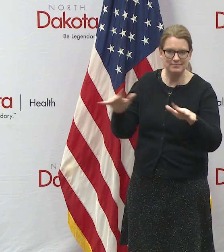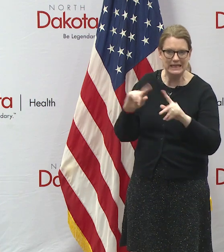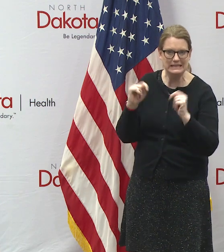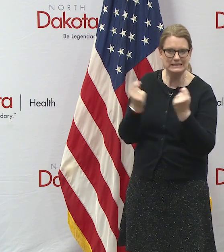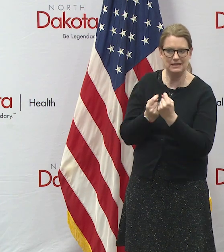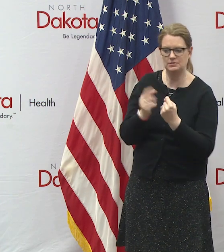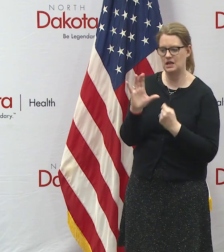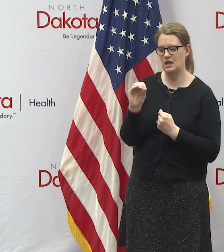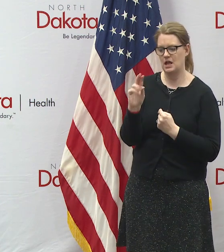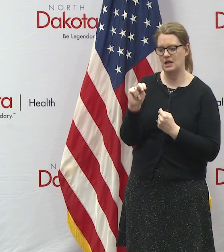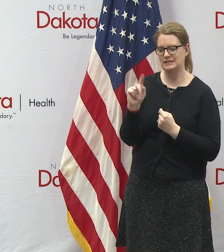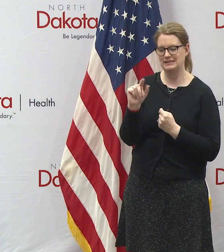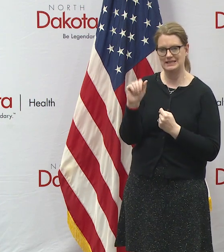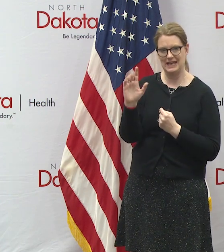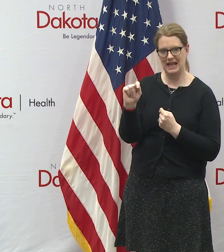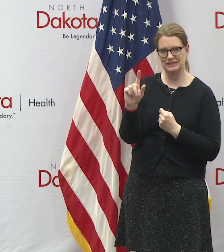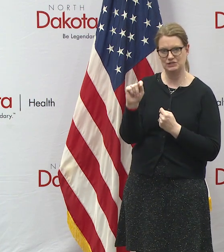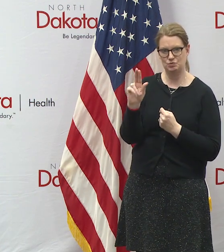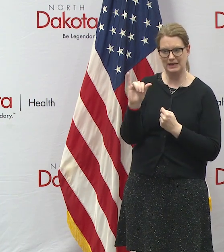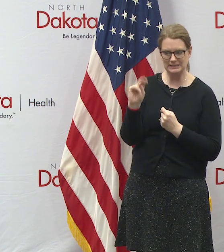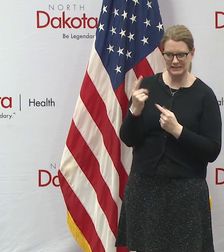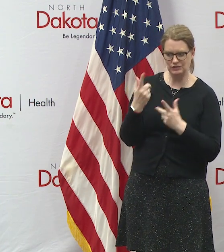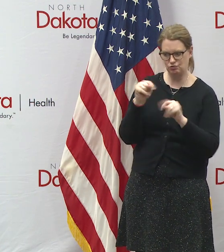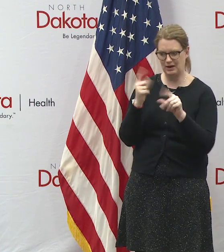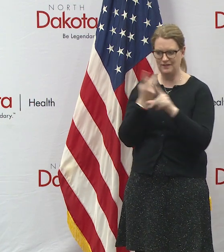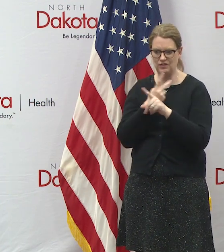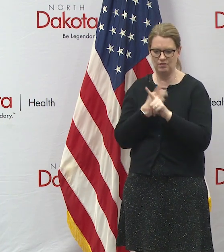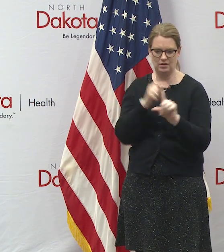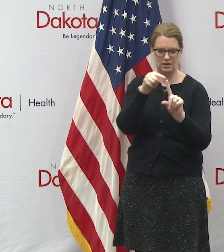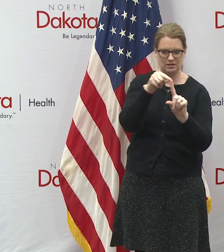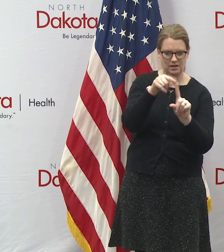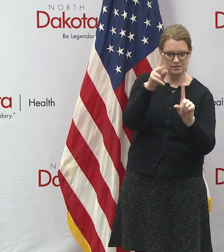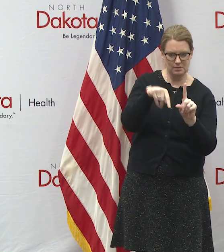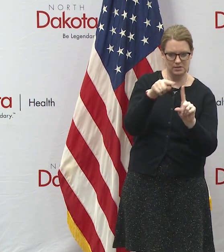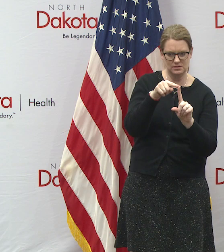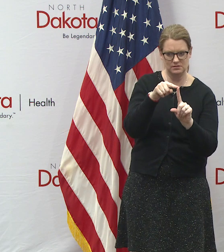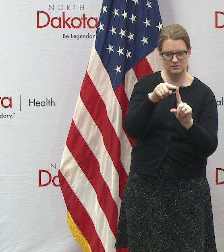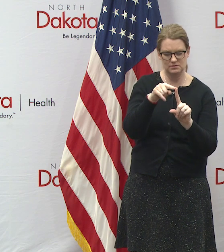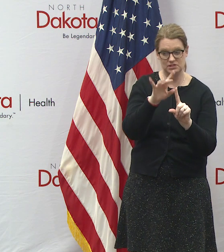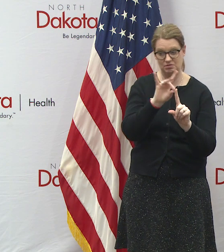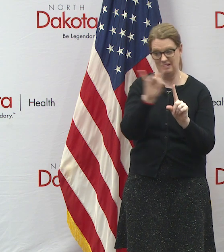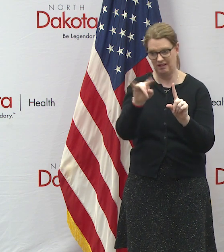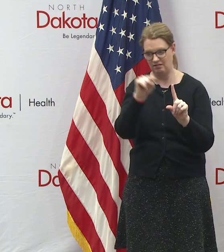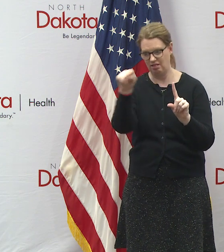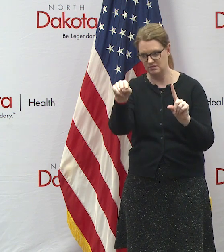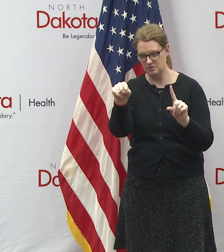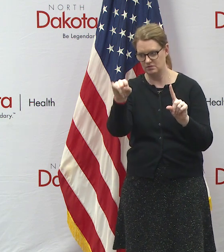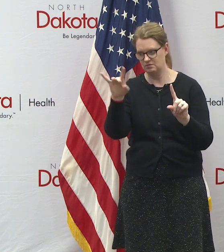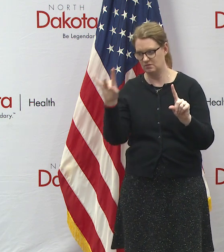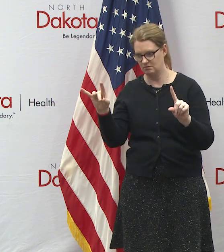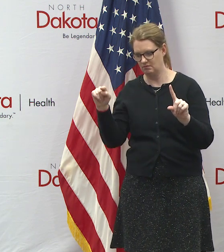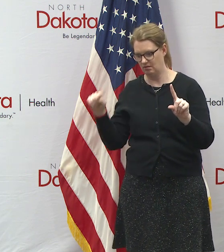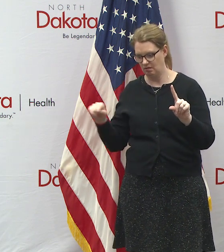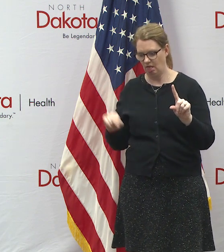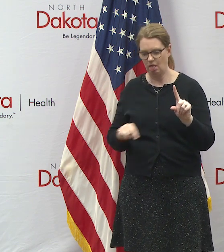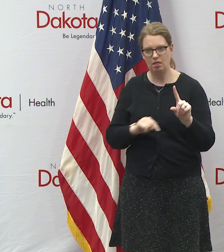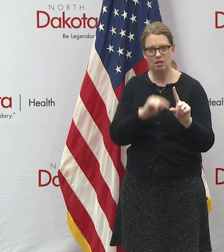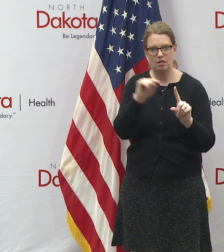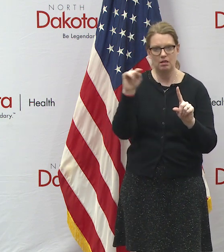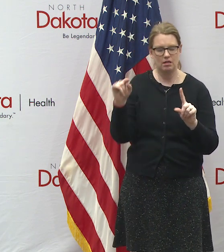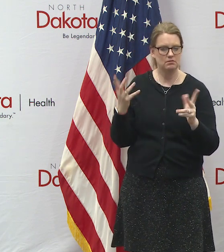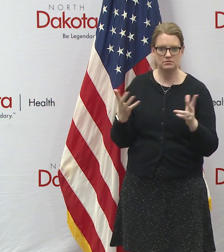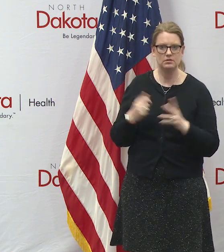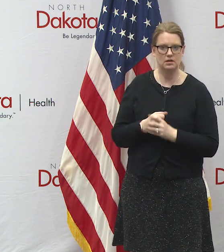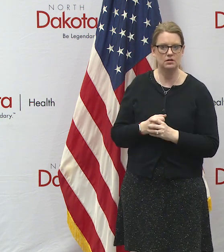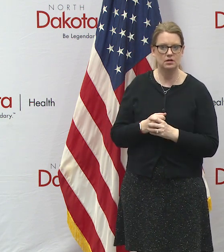to try to go back and and connect with who might have been in contact to be but again on personal responsibility uh for those 300 plus people with